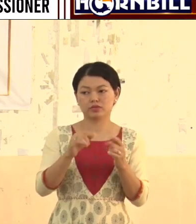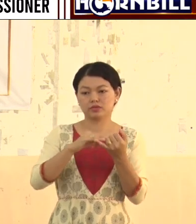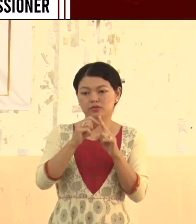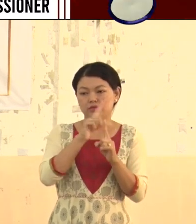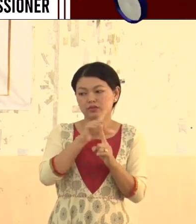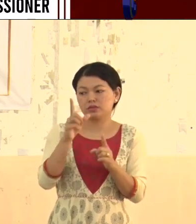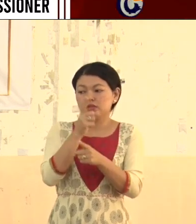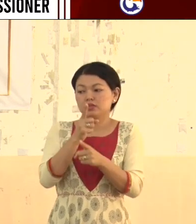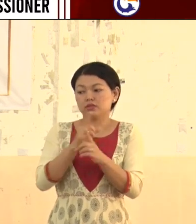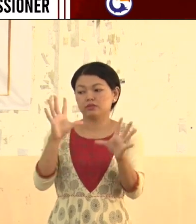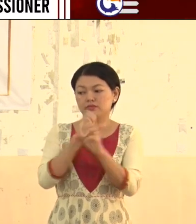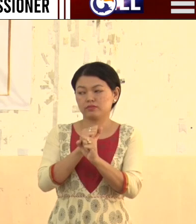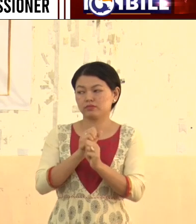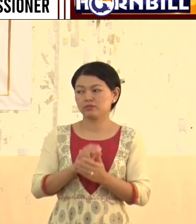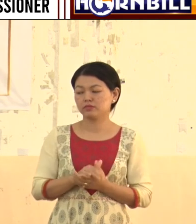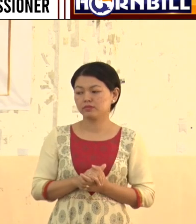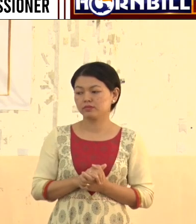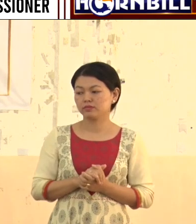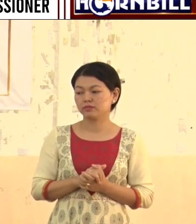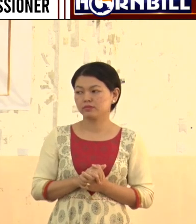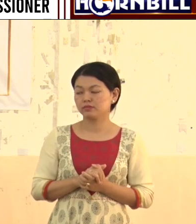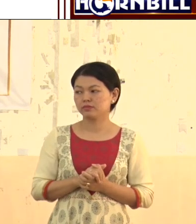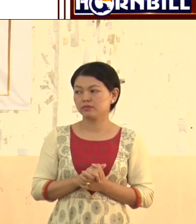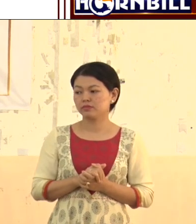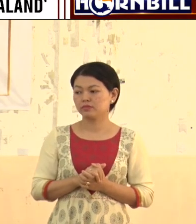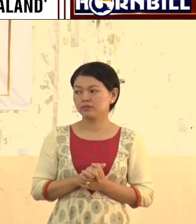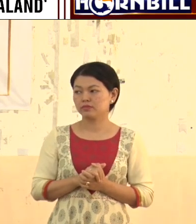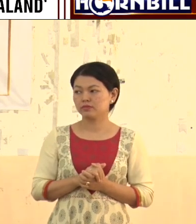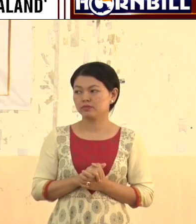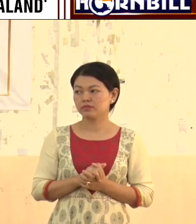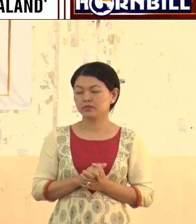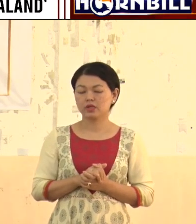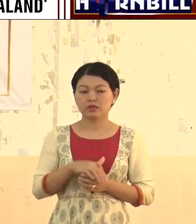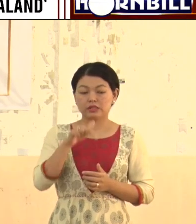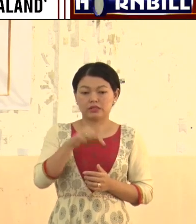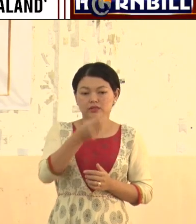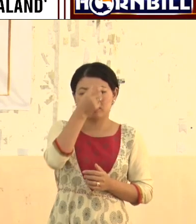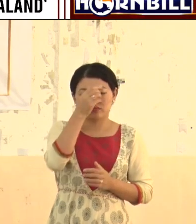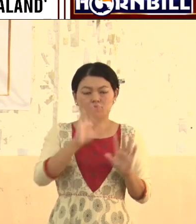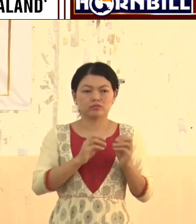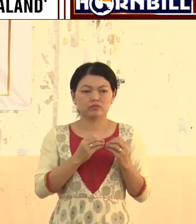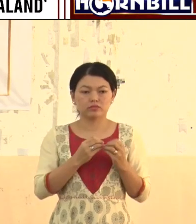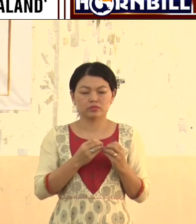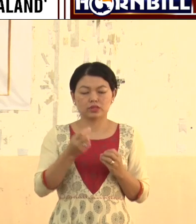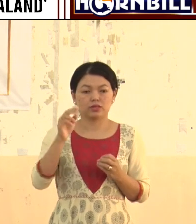of special educators is also one of one problems. In Nagaland,